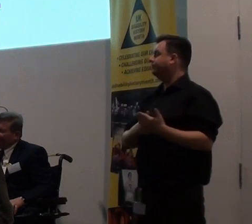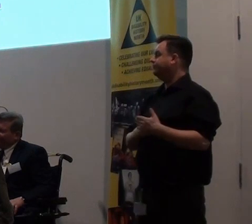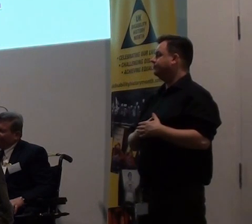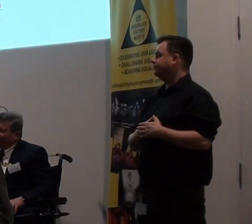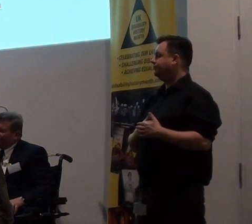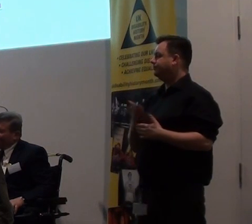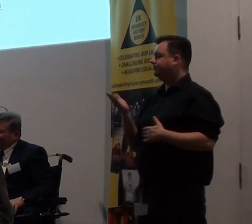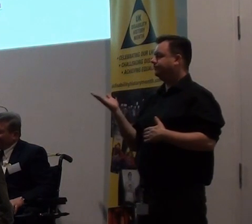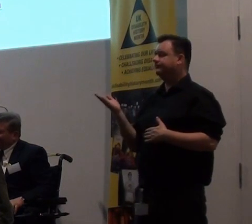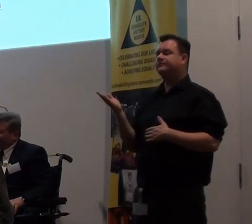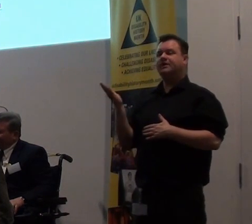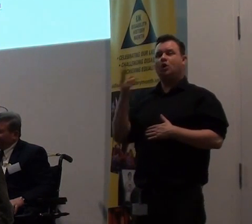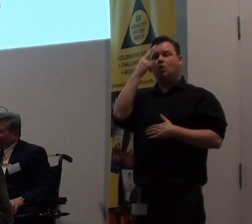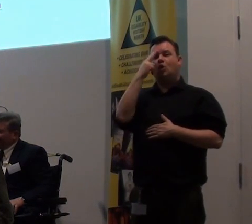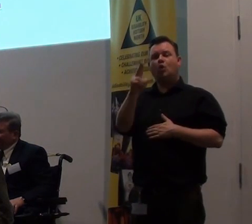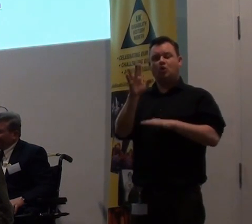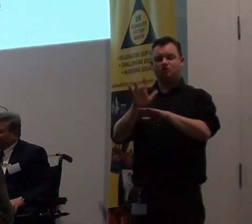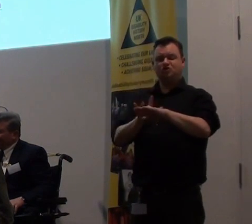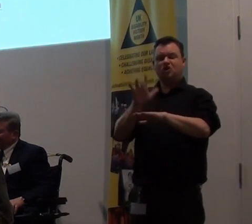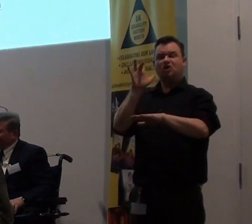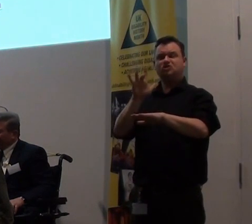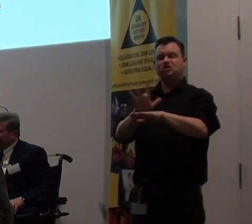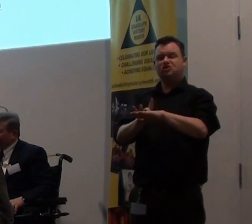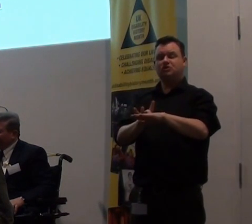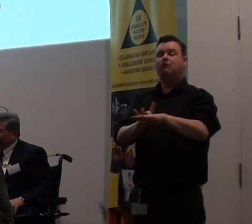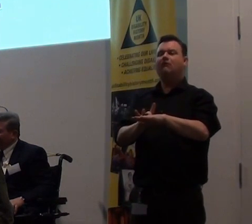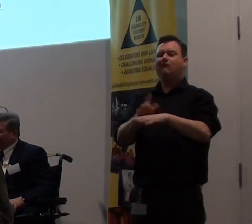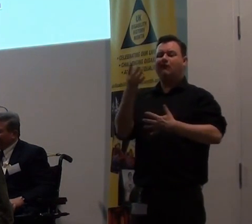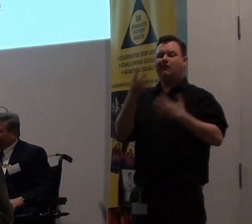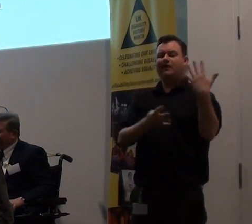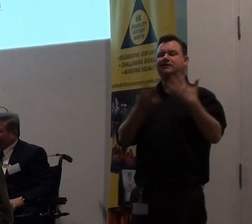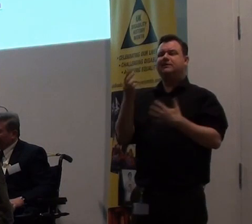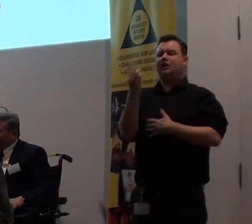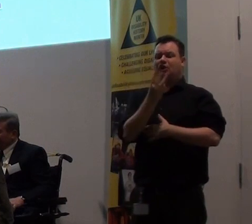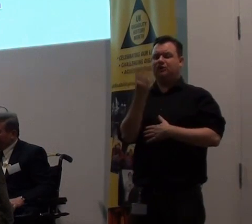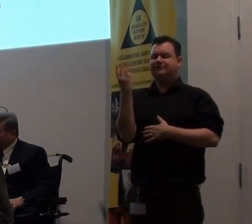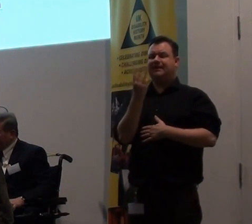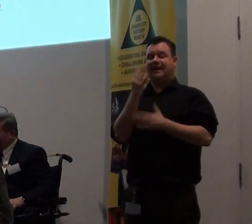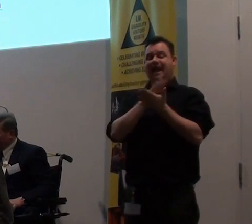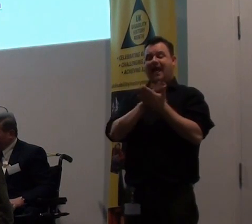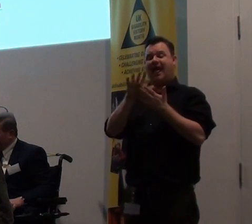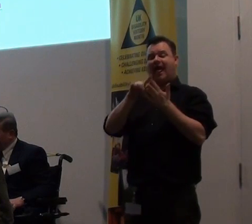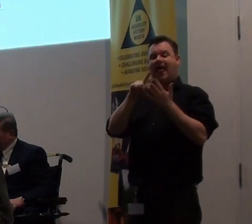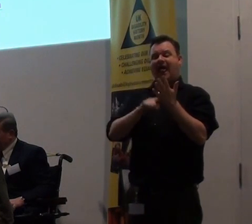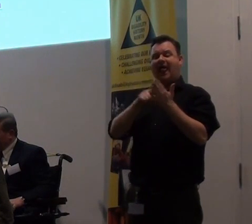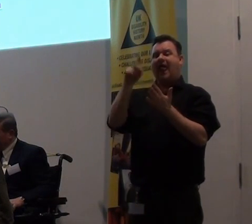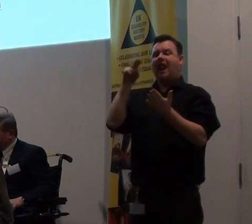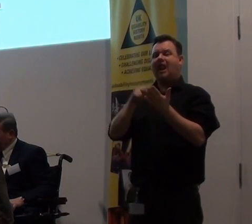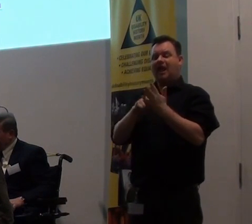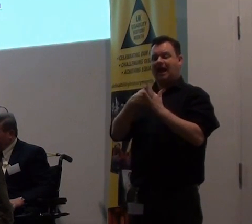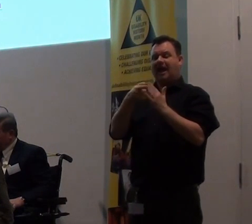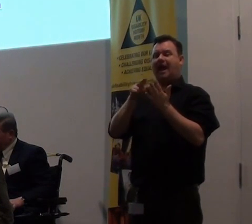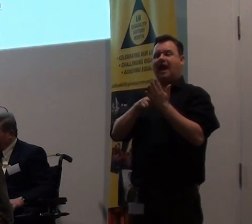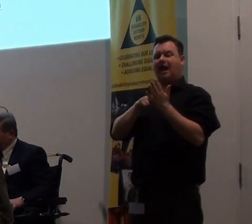Touch. In 1913, Helen Keller considered it a priceless gift